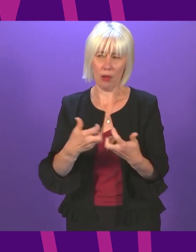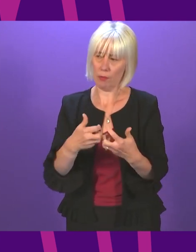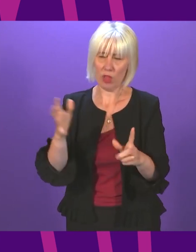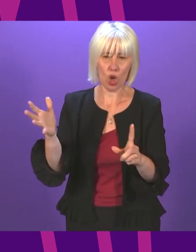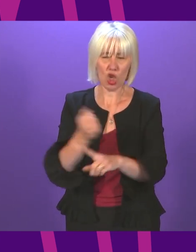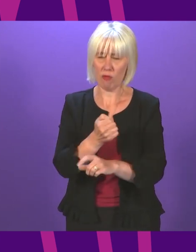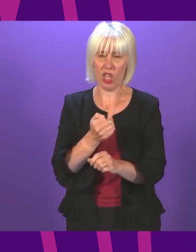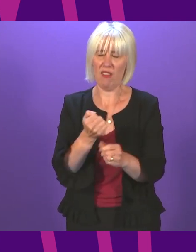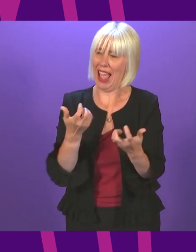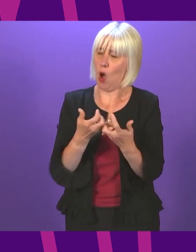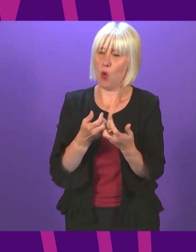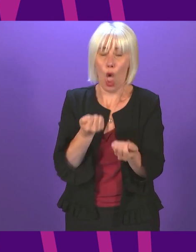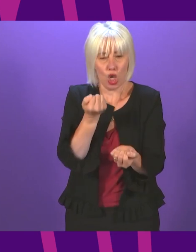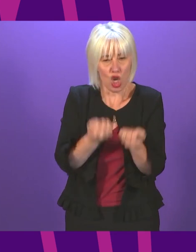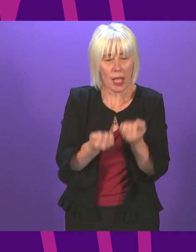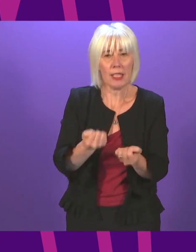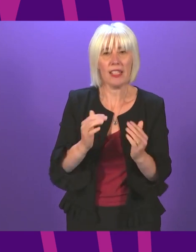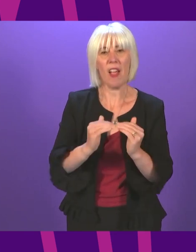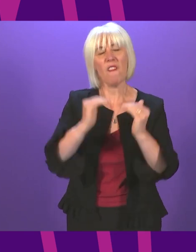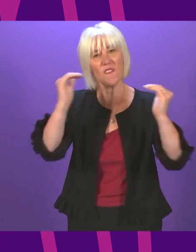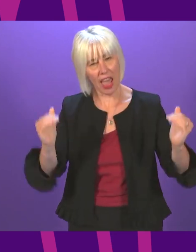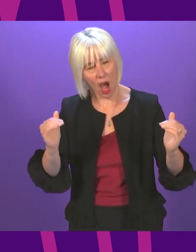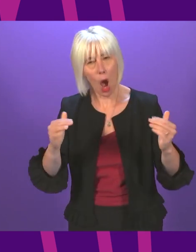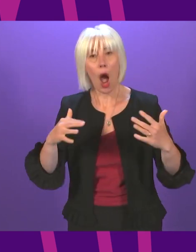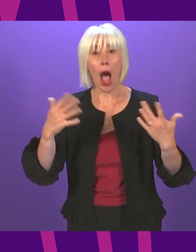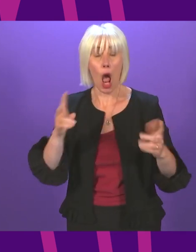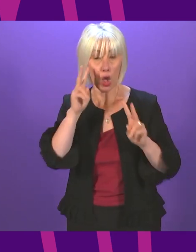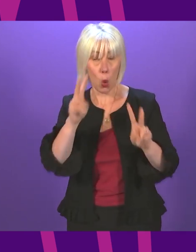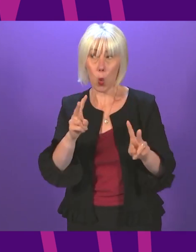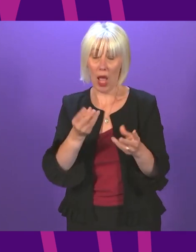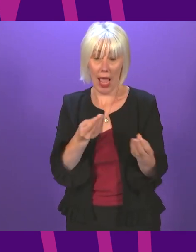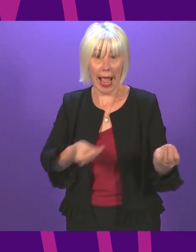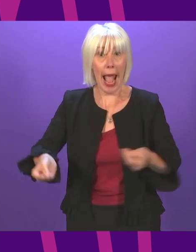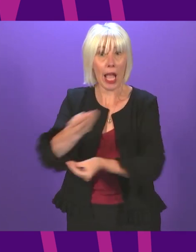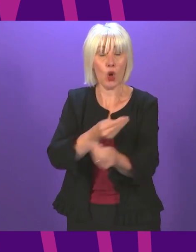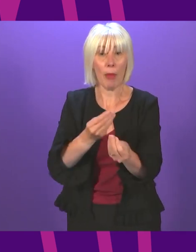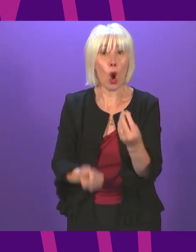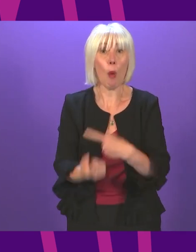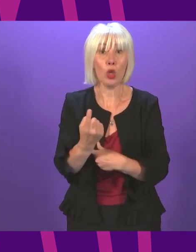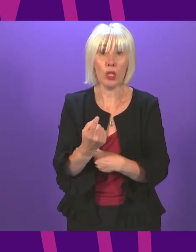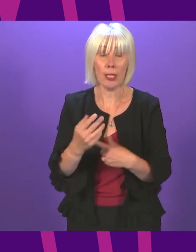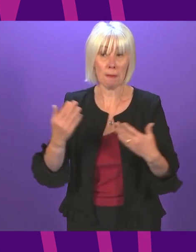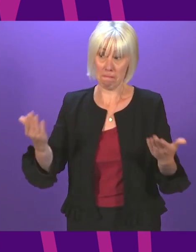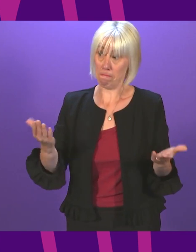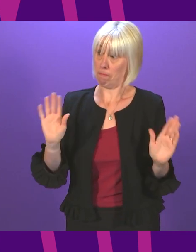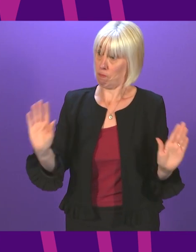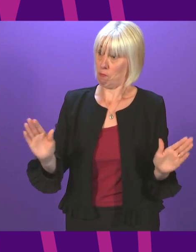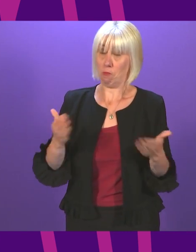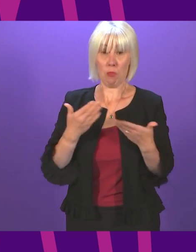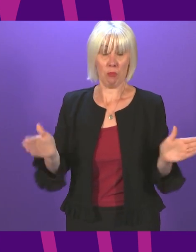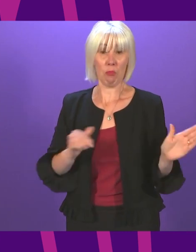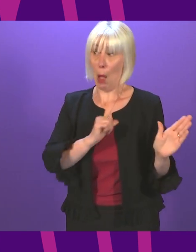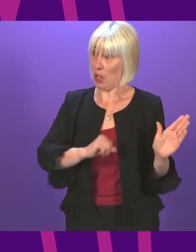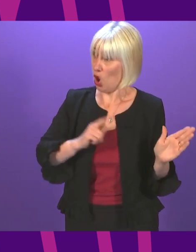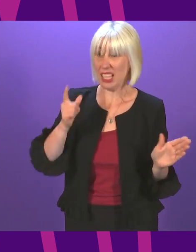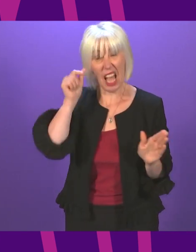is just and fair and seizes and realises those massive economic opportunities if I am being candid and we have had exchanges in the chamber